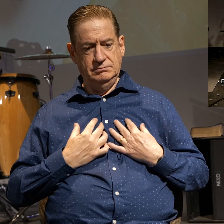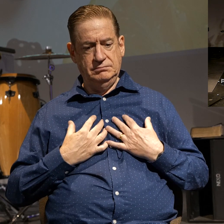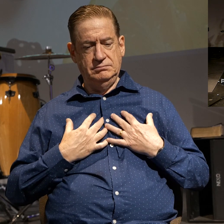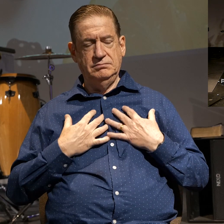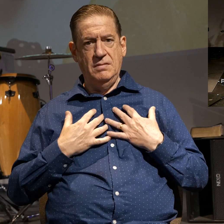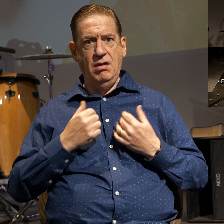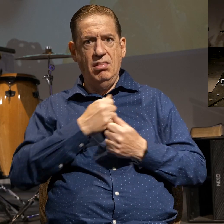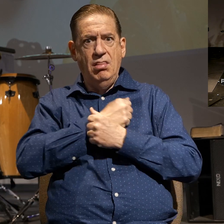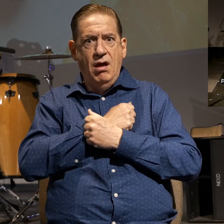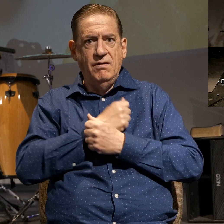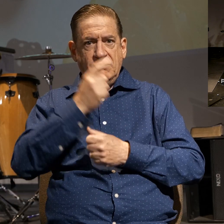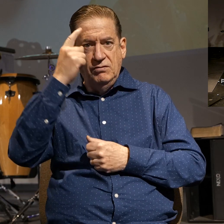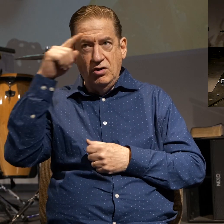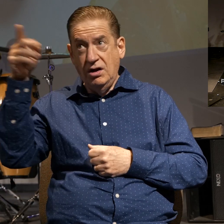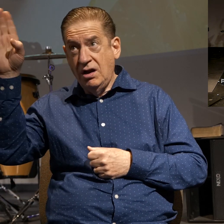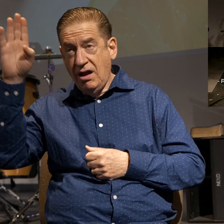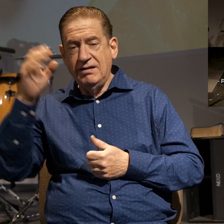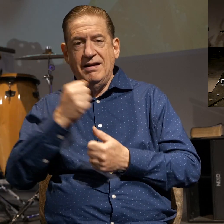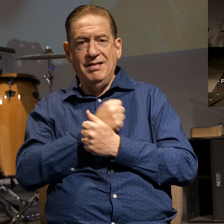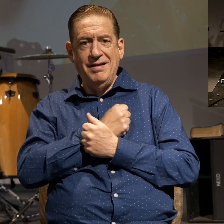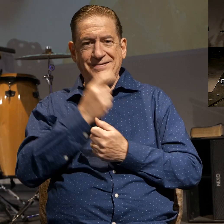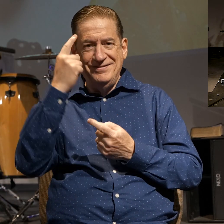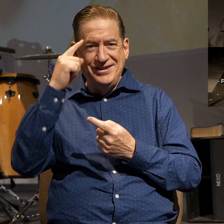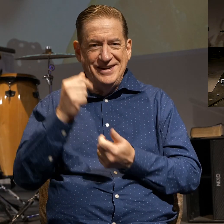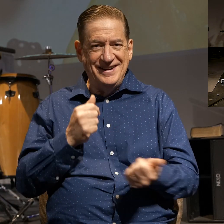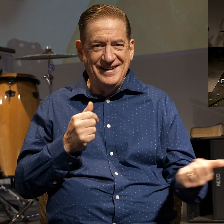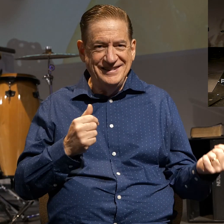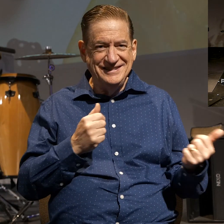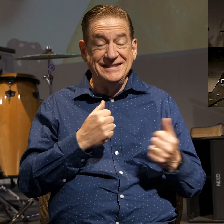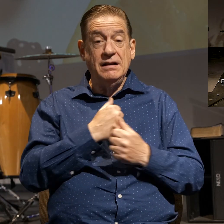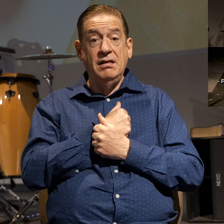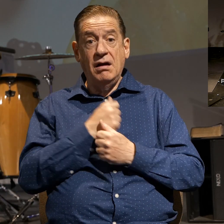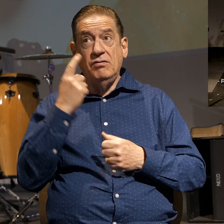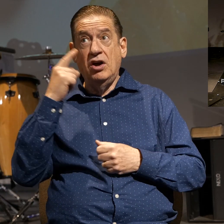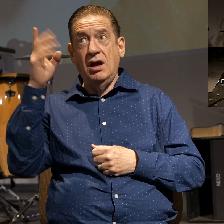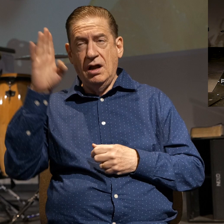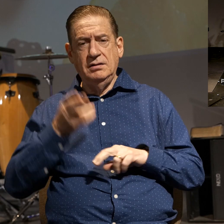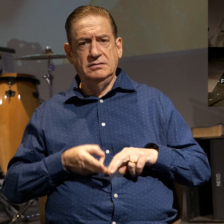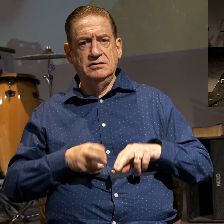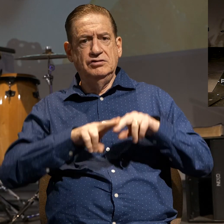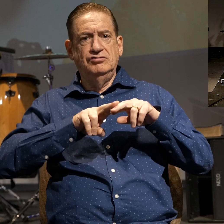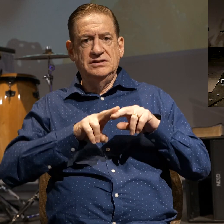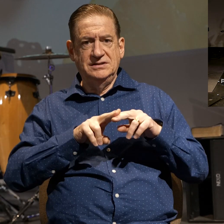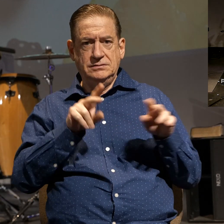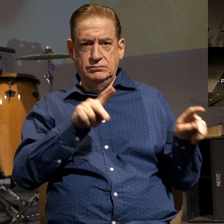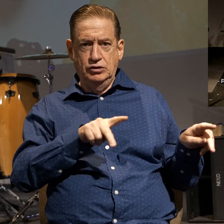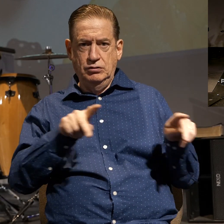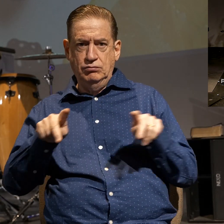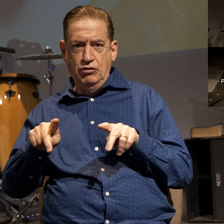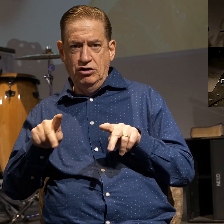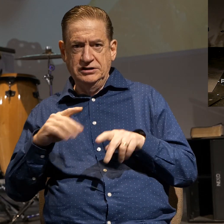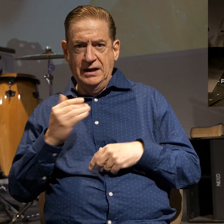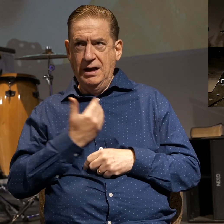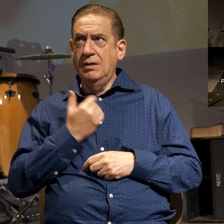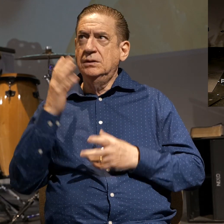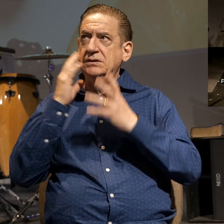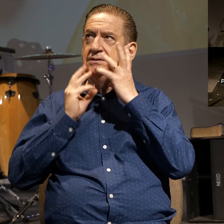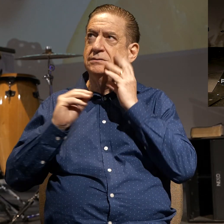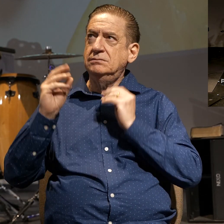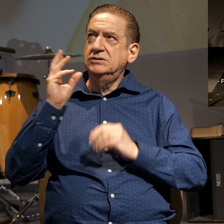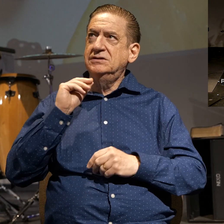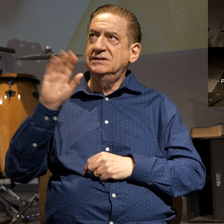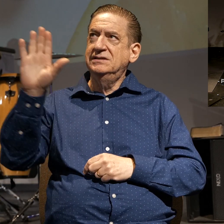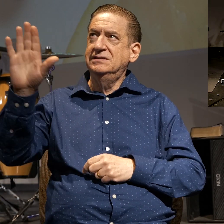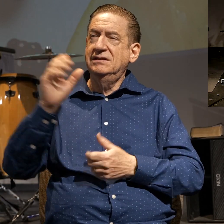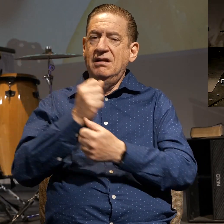love for God and others so our love for God and others increases in direct proportion to our experience of his